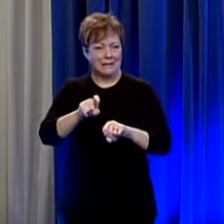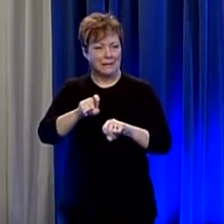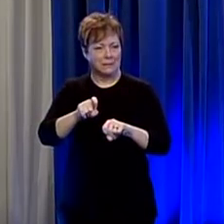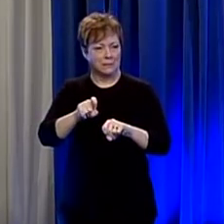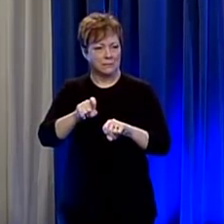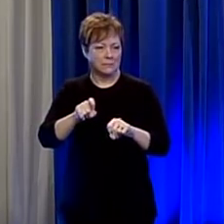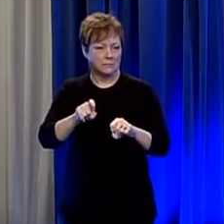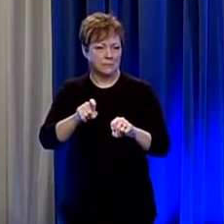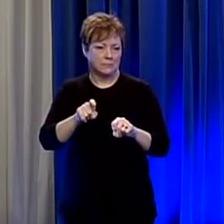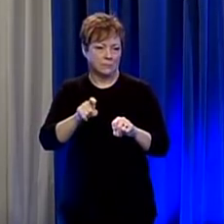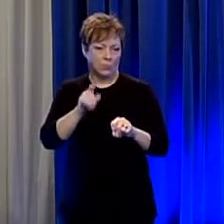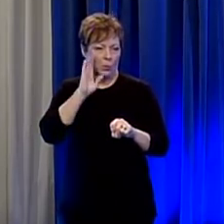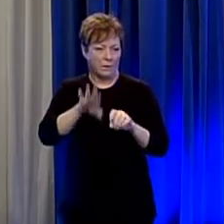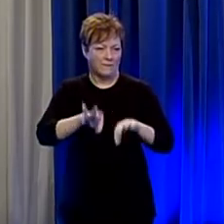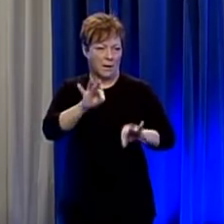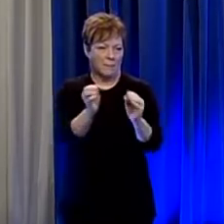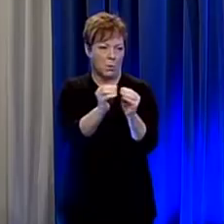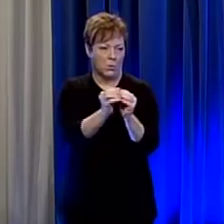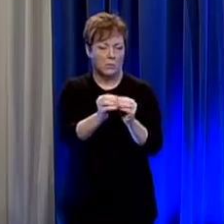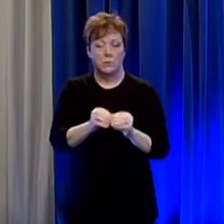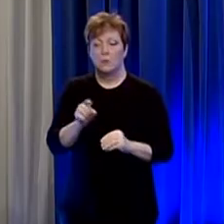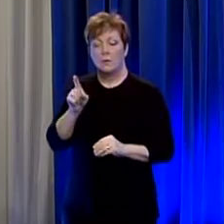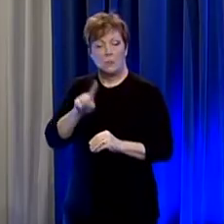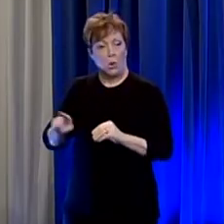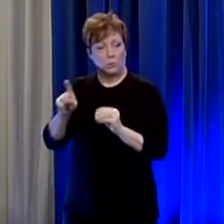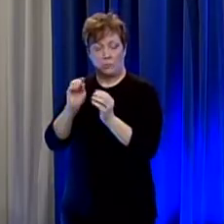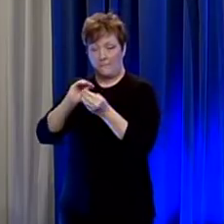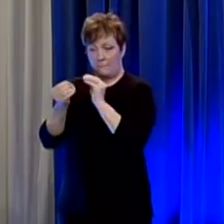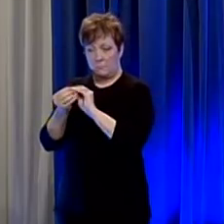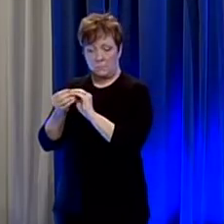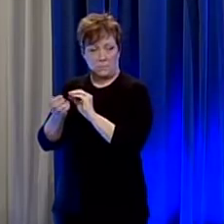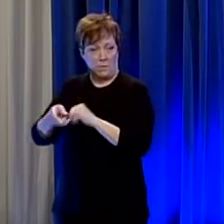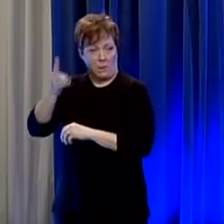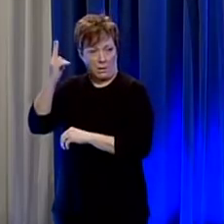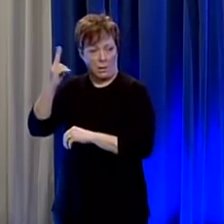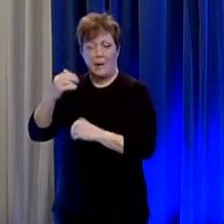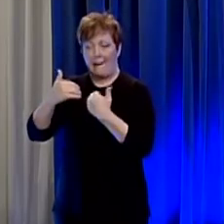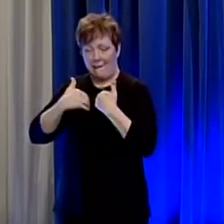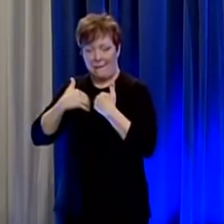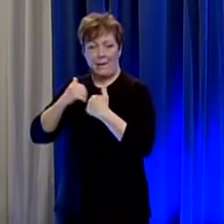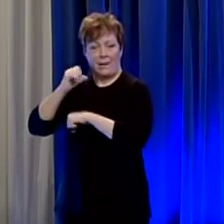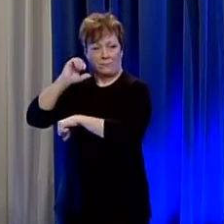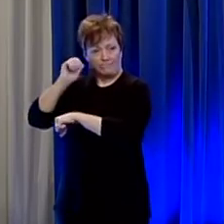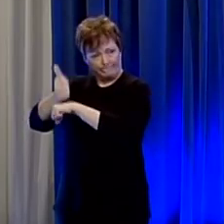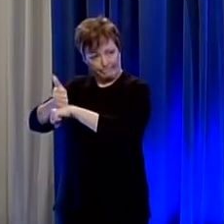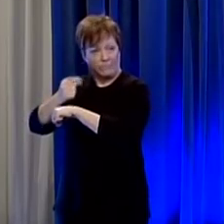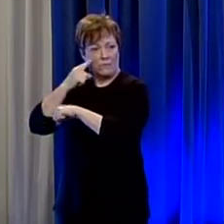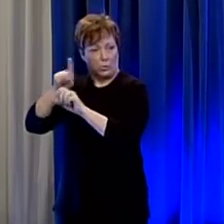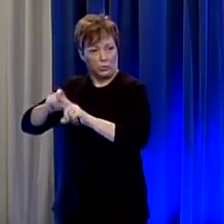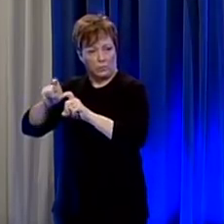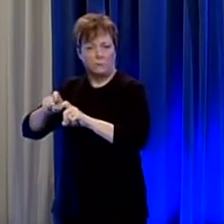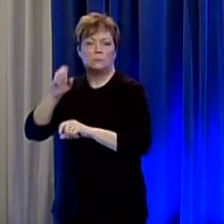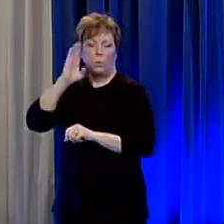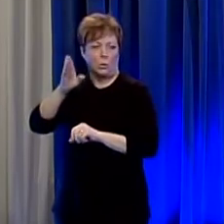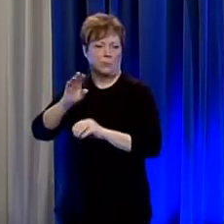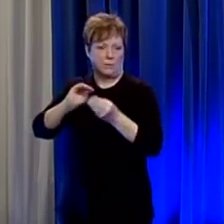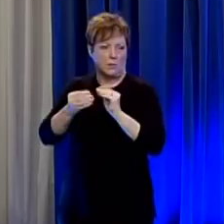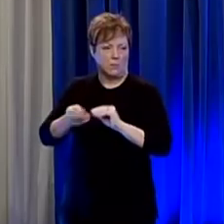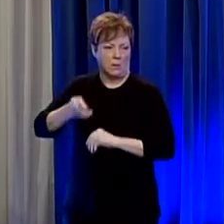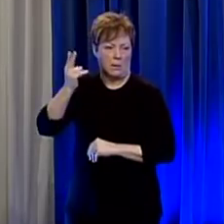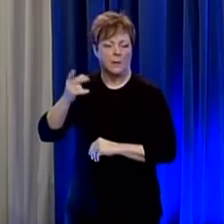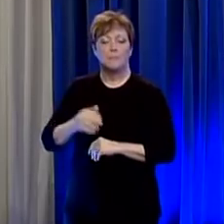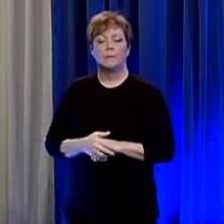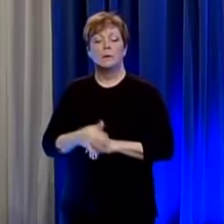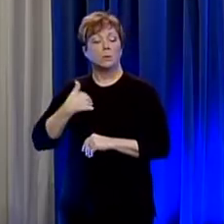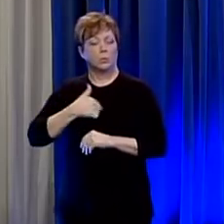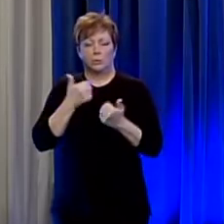have the most screening that's going on so we certainly understand that even though we have a system in which we try to be available to any person in